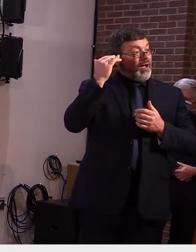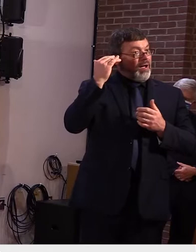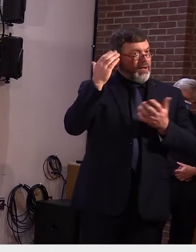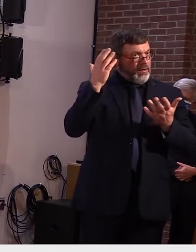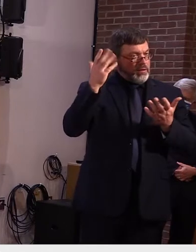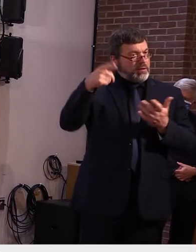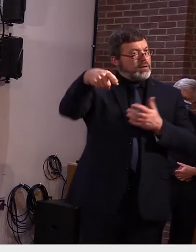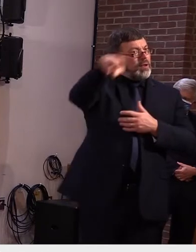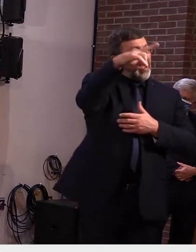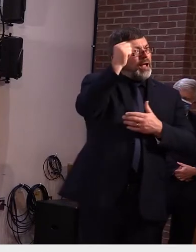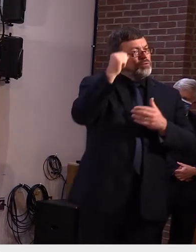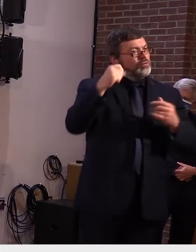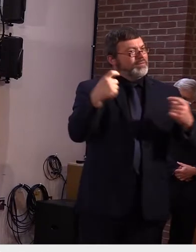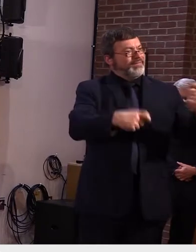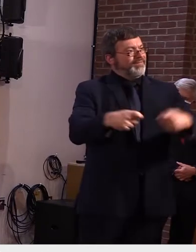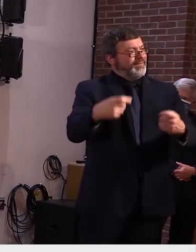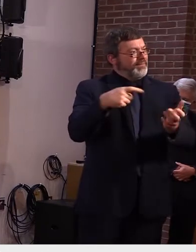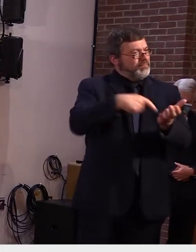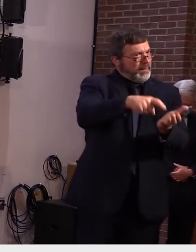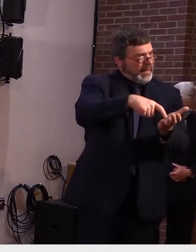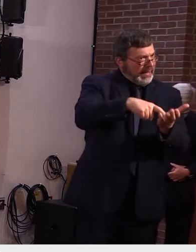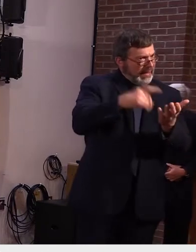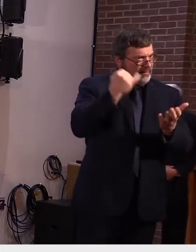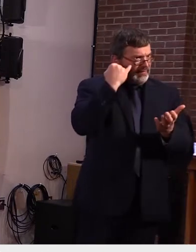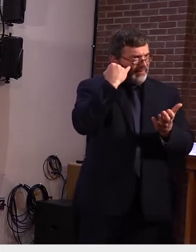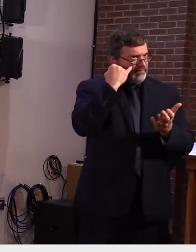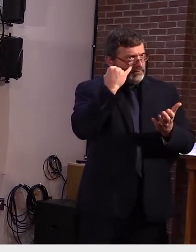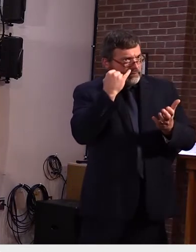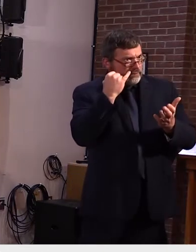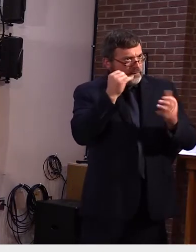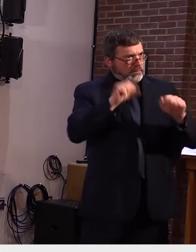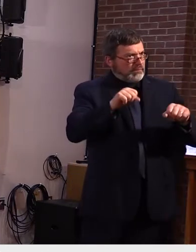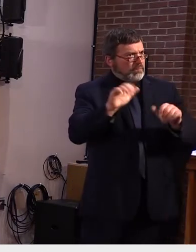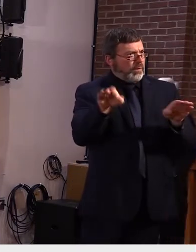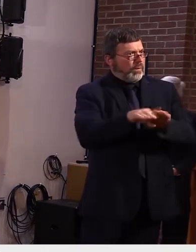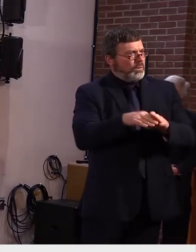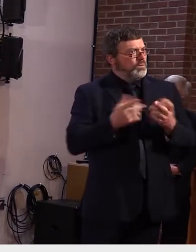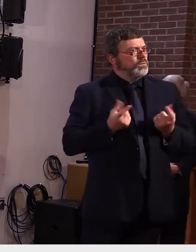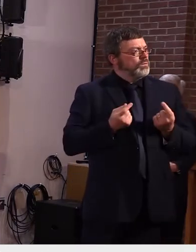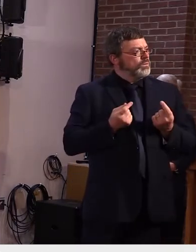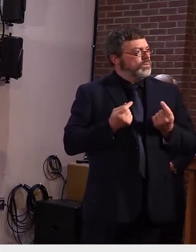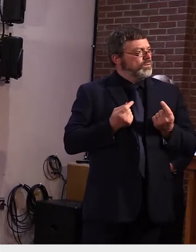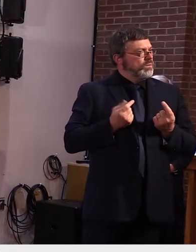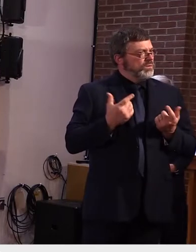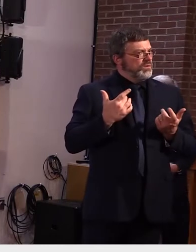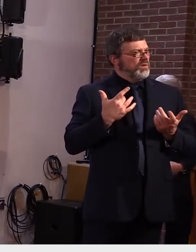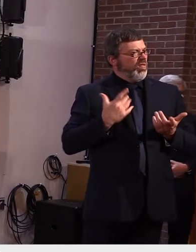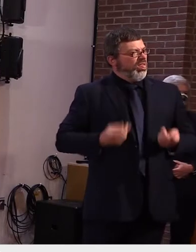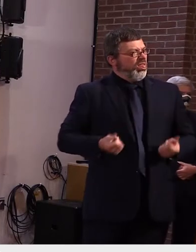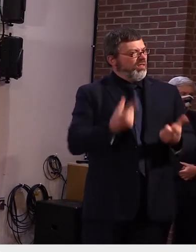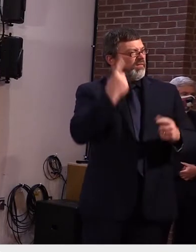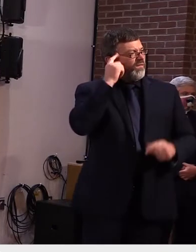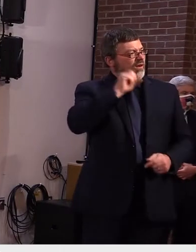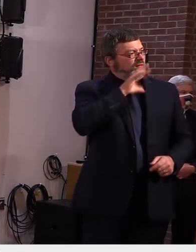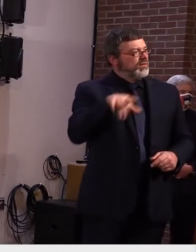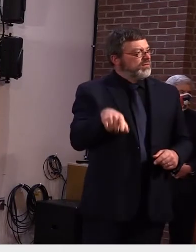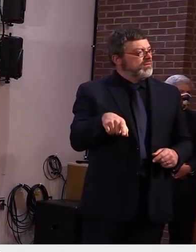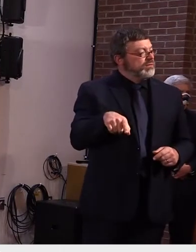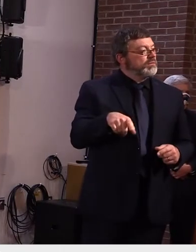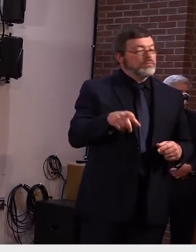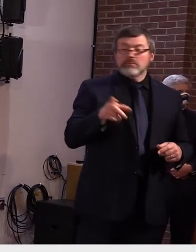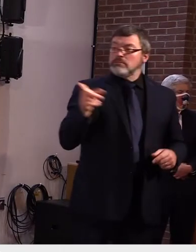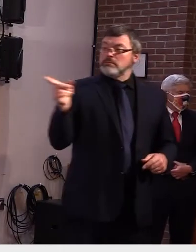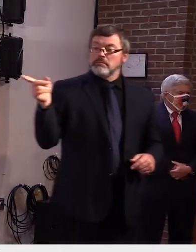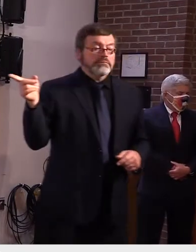i understand their concern as well we'll be updating that winter guidance i would say in the next